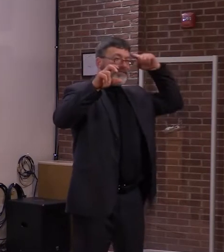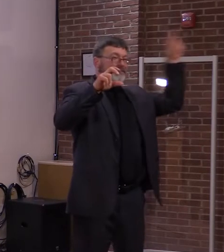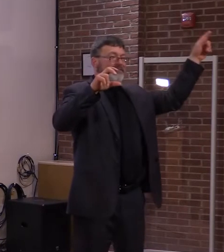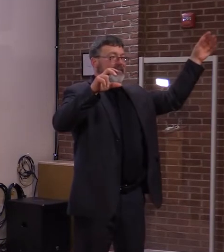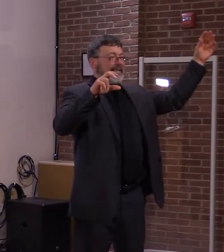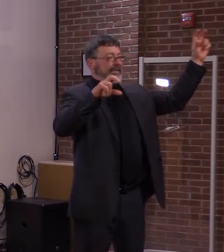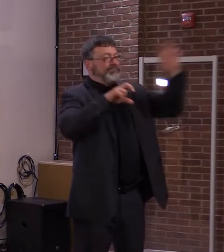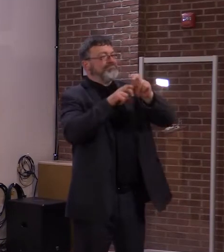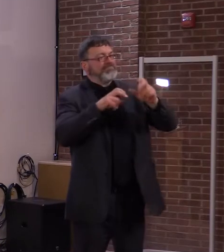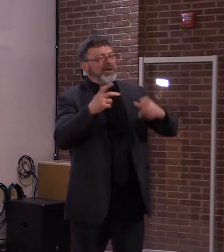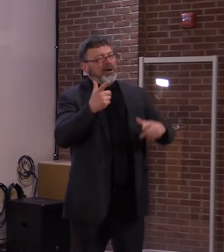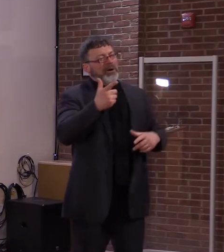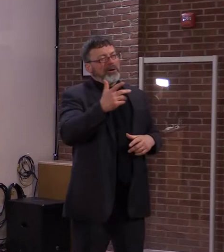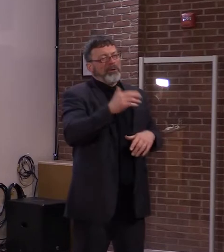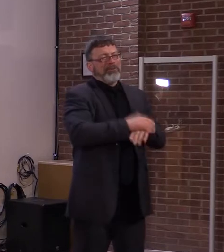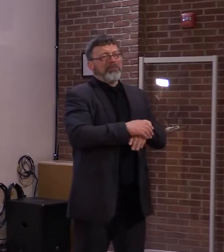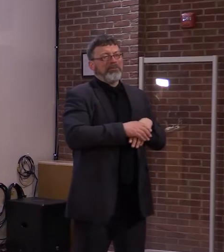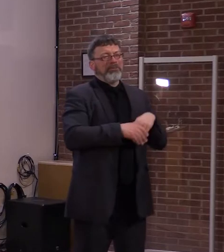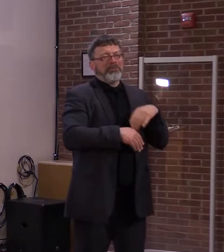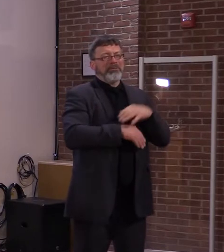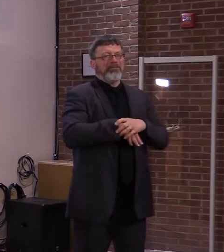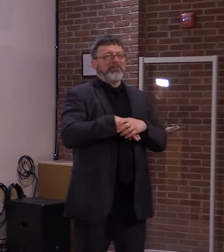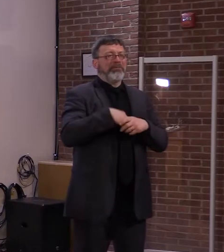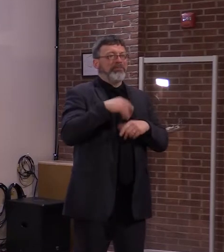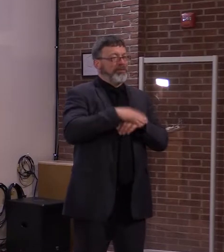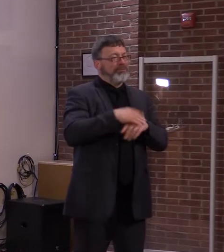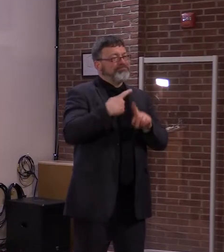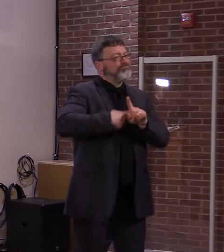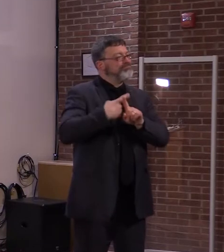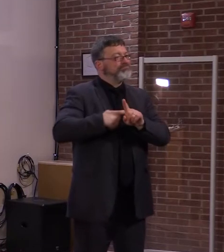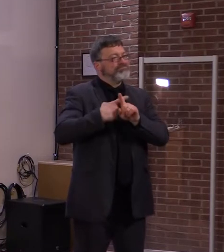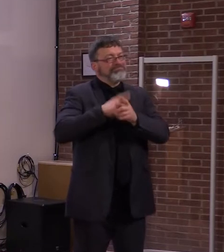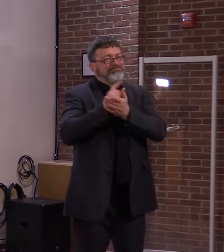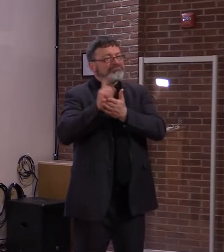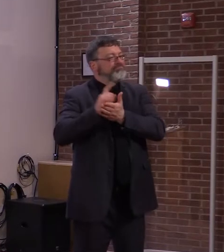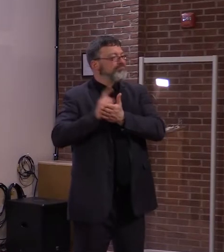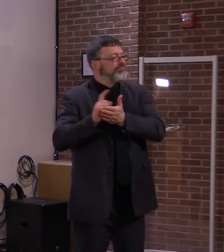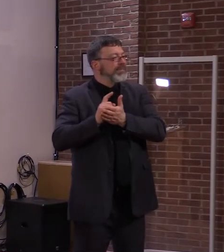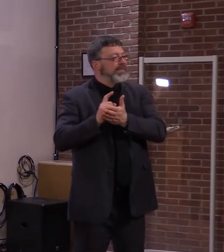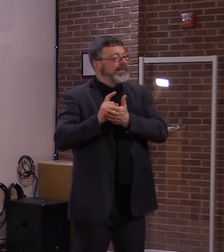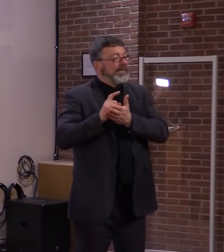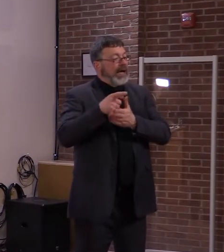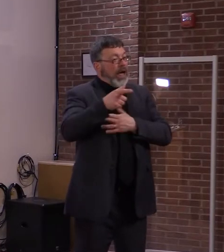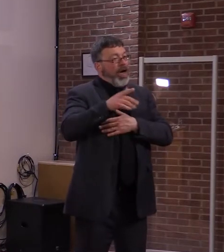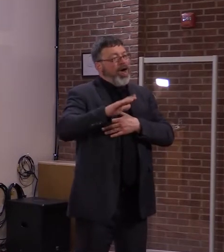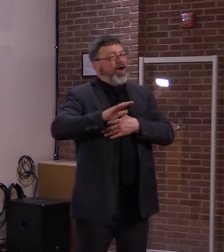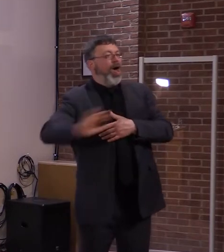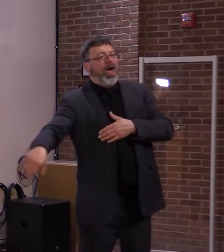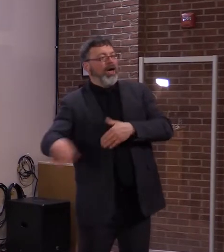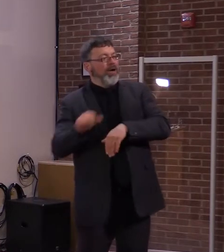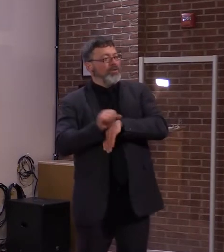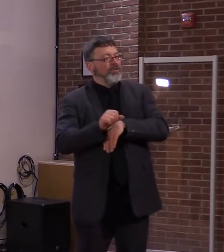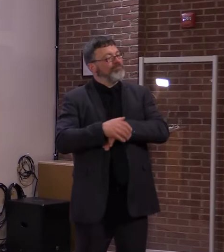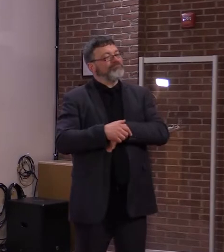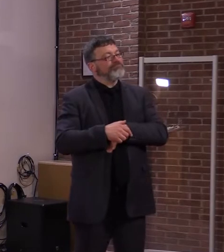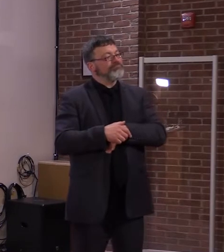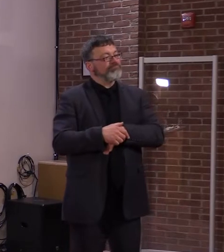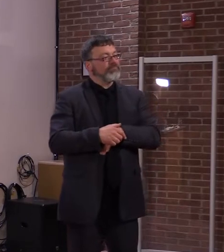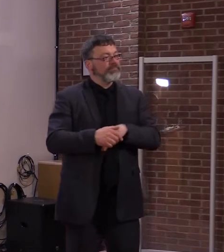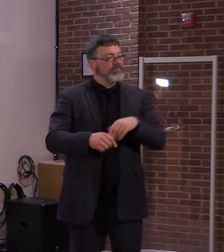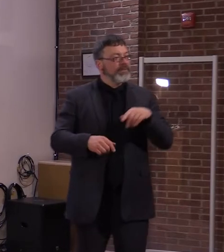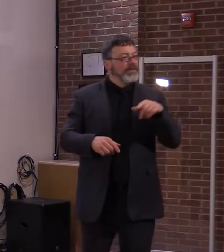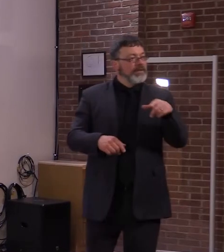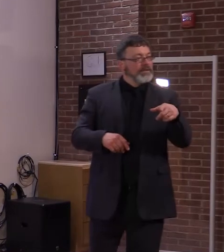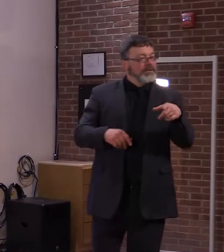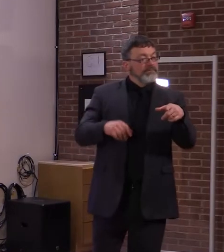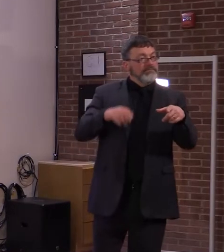And following on that, looking at the labor shortage, I kind wanted to dive a little deeper into that, what it